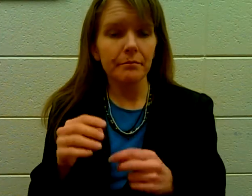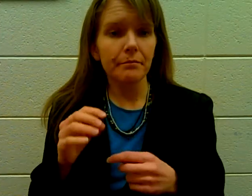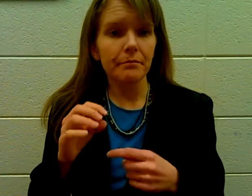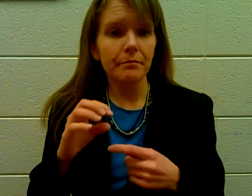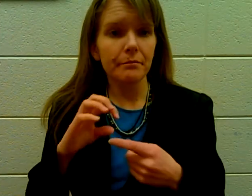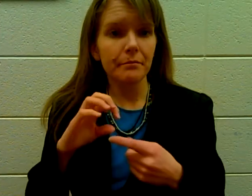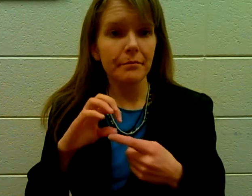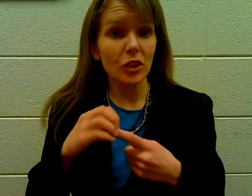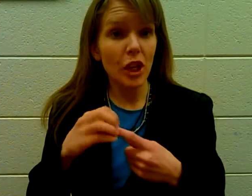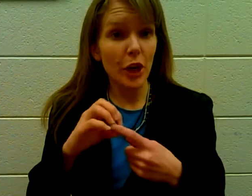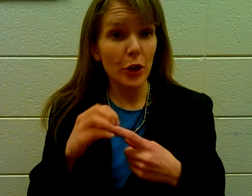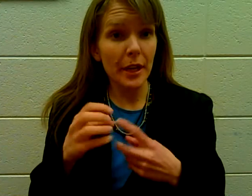Cherry. Cherry.